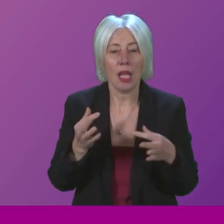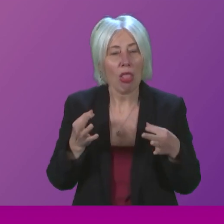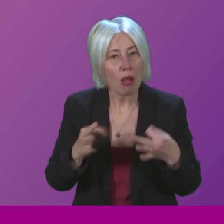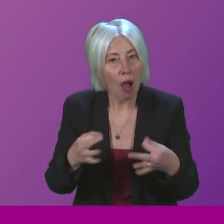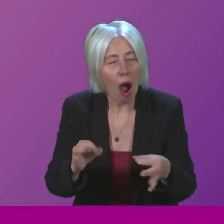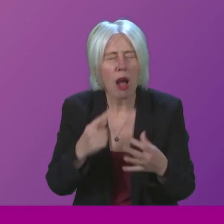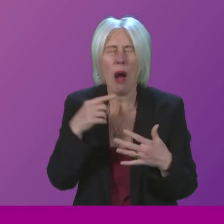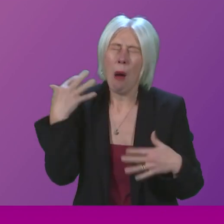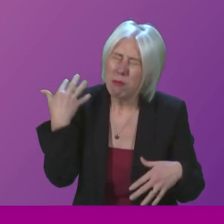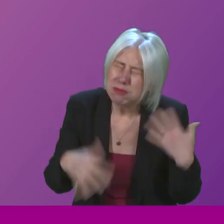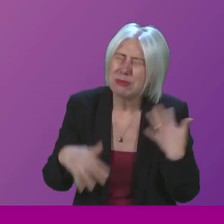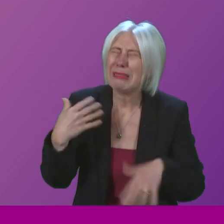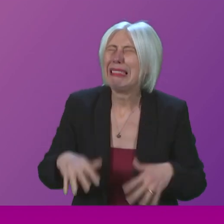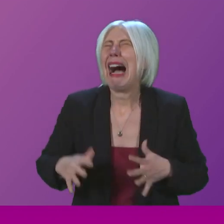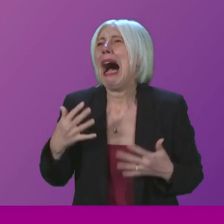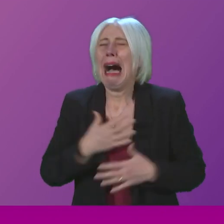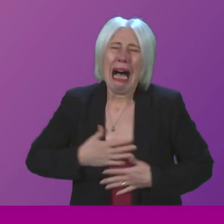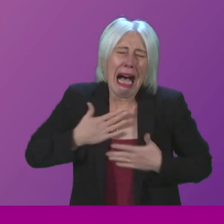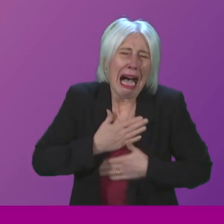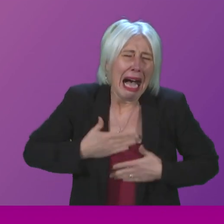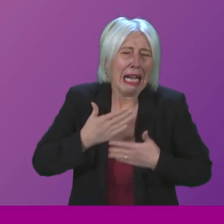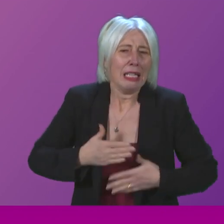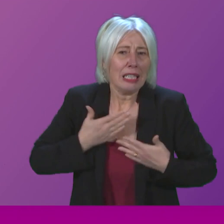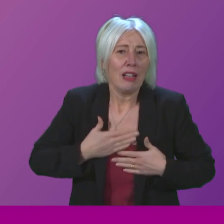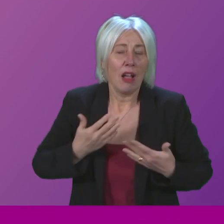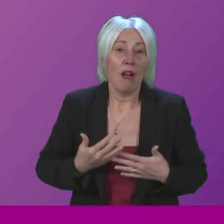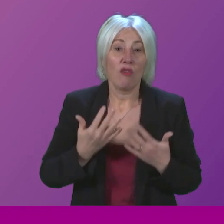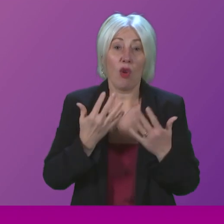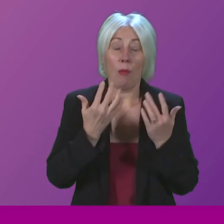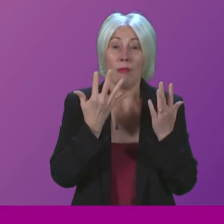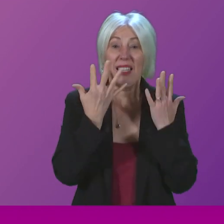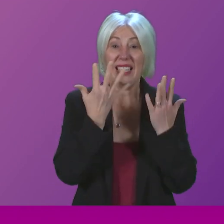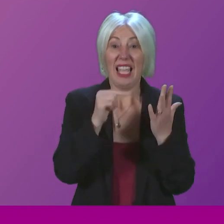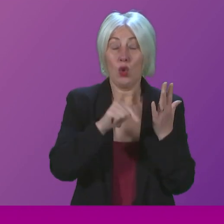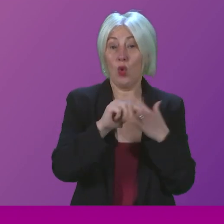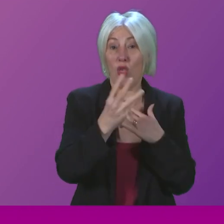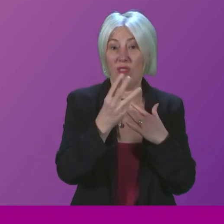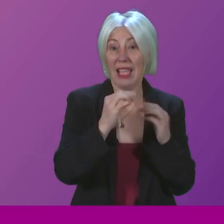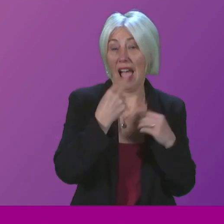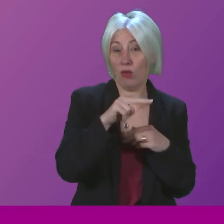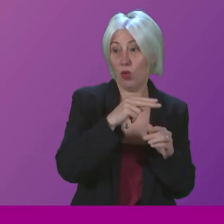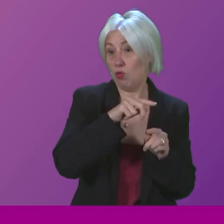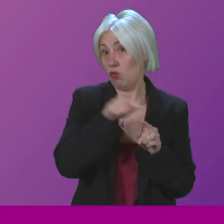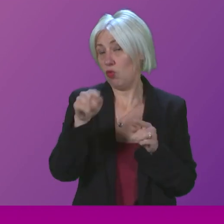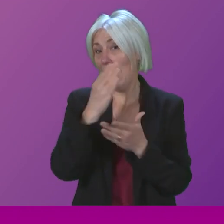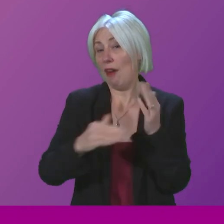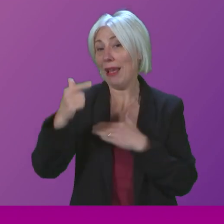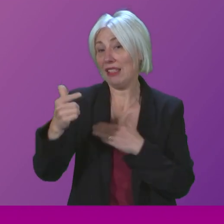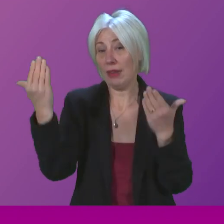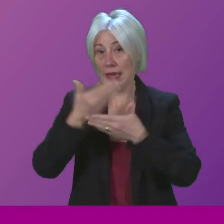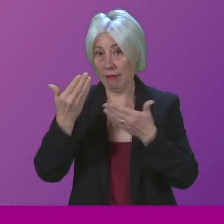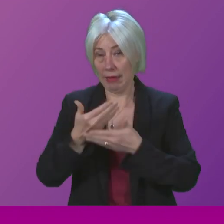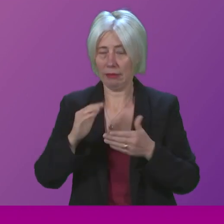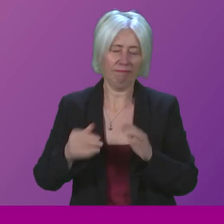in agony, in pain, in distress, from 10 to 3 in the afternoon to half past seven at night, they eventually gave up